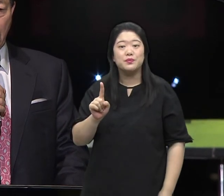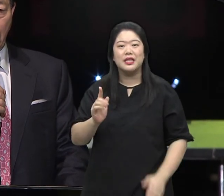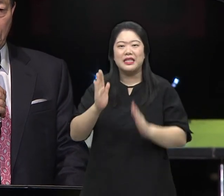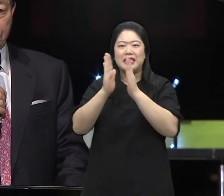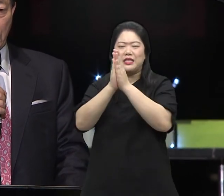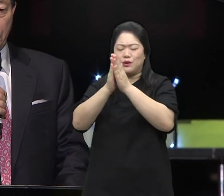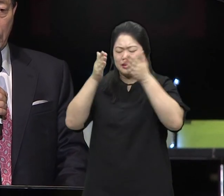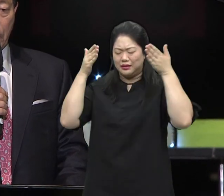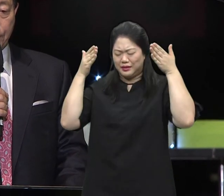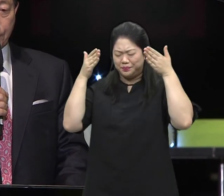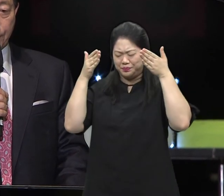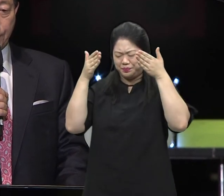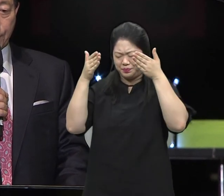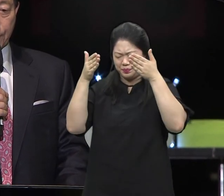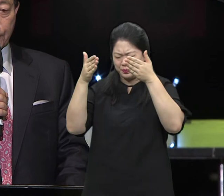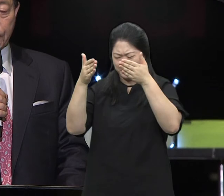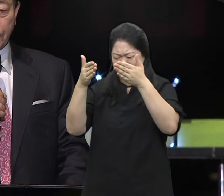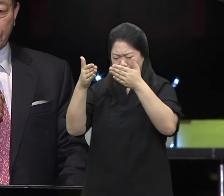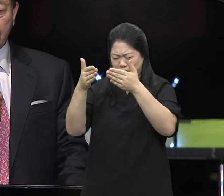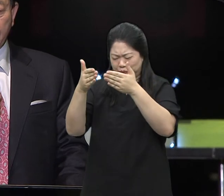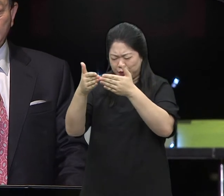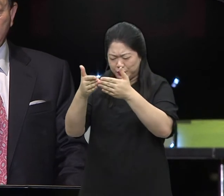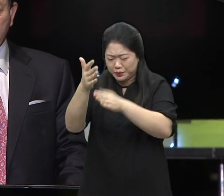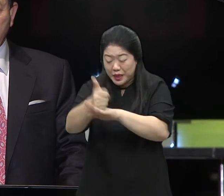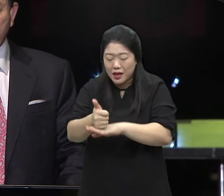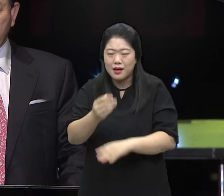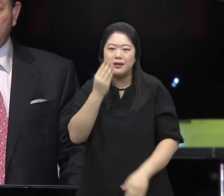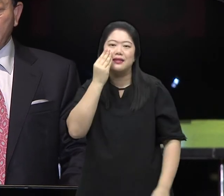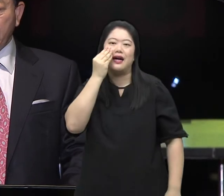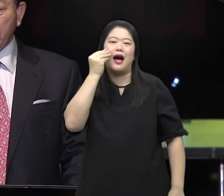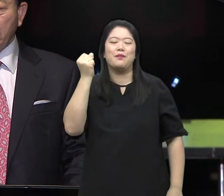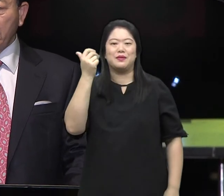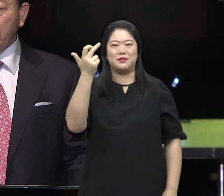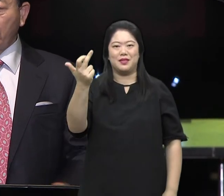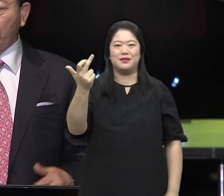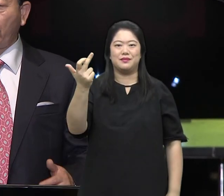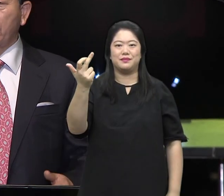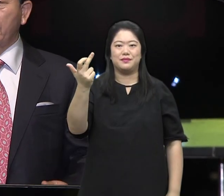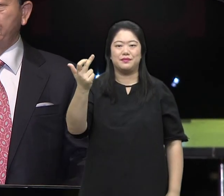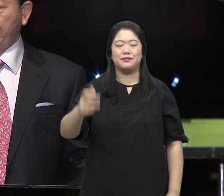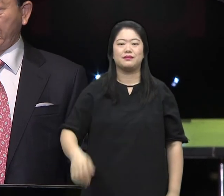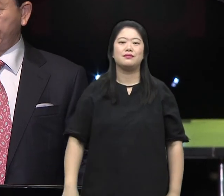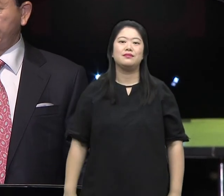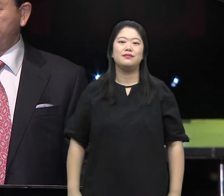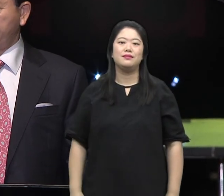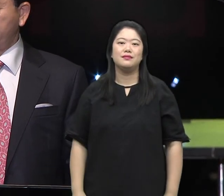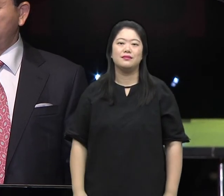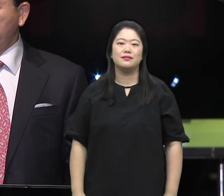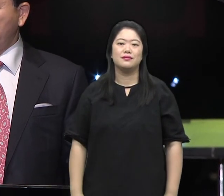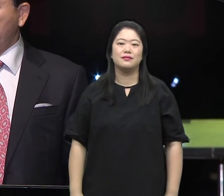It was entering into the Mount of Olives of concentrated prayer. I entered into that.